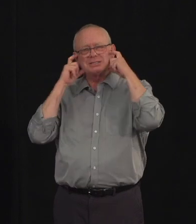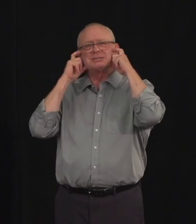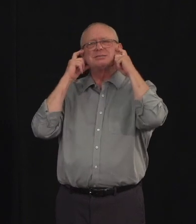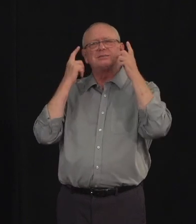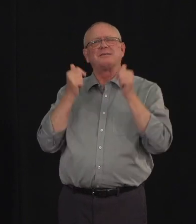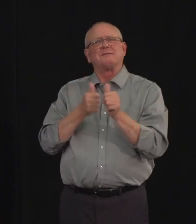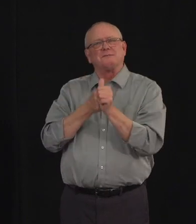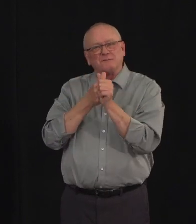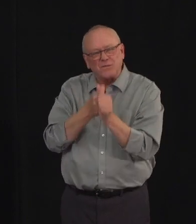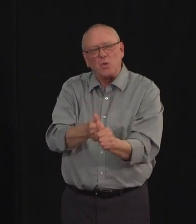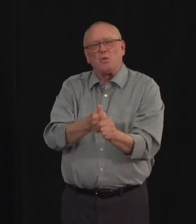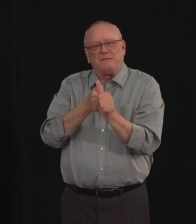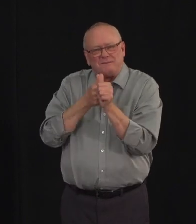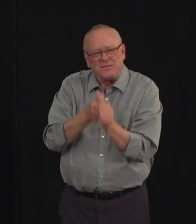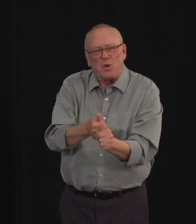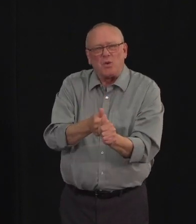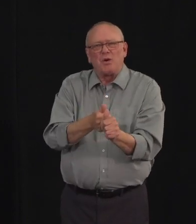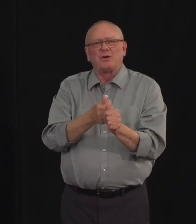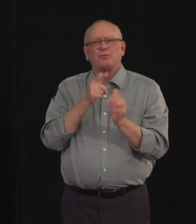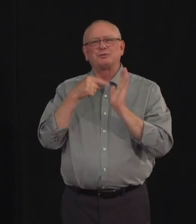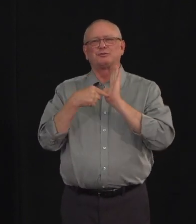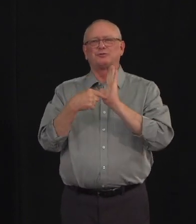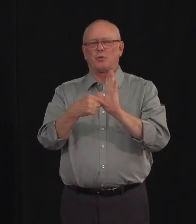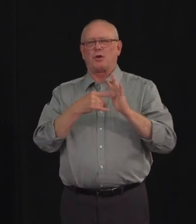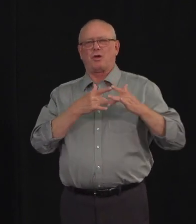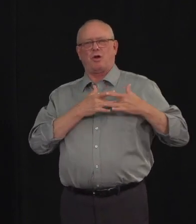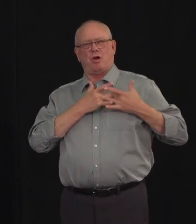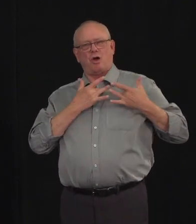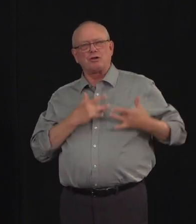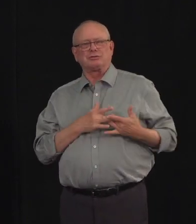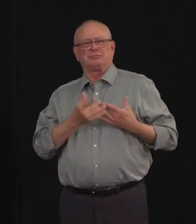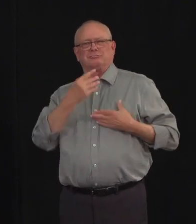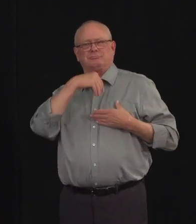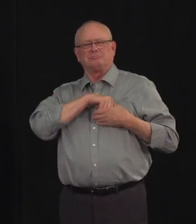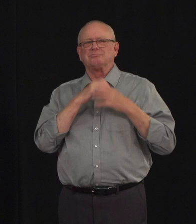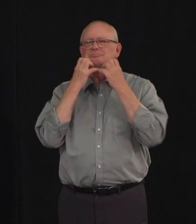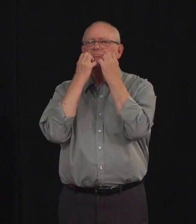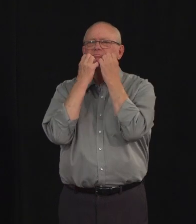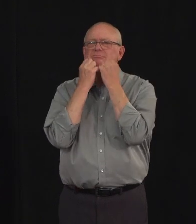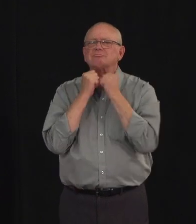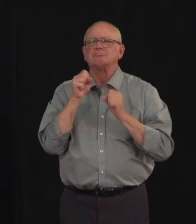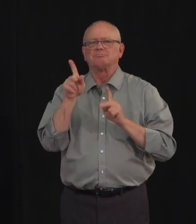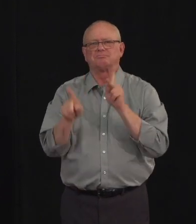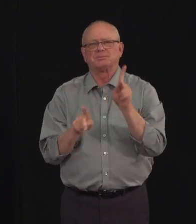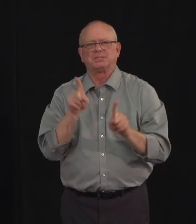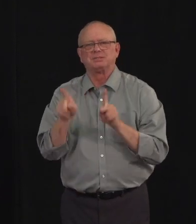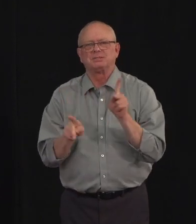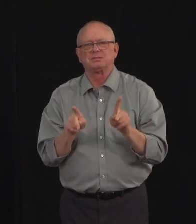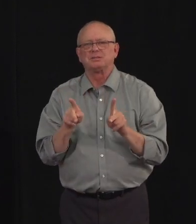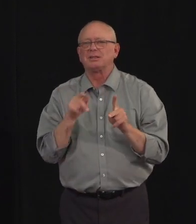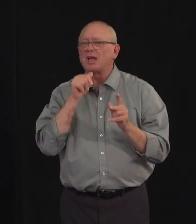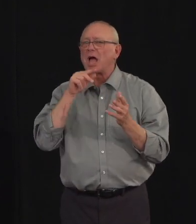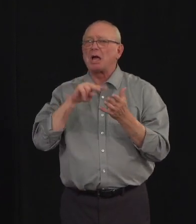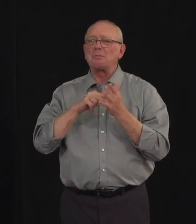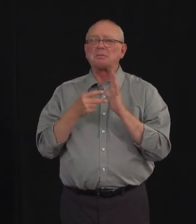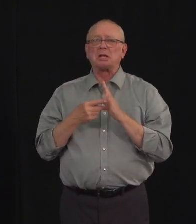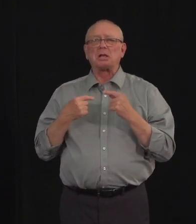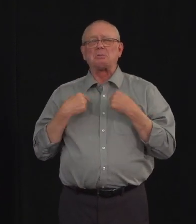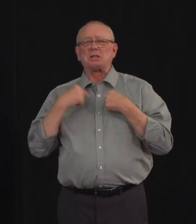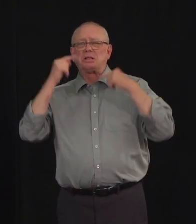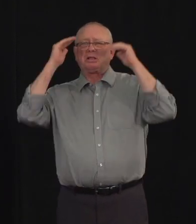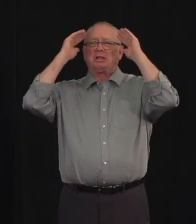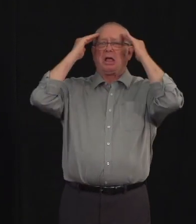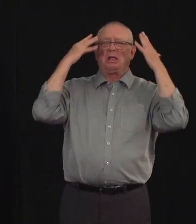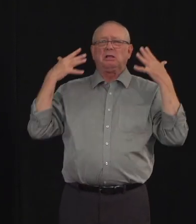considerate and caring, not overcautious or afraid. Let's all see it as our personal responsibility to